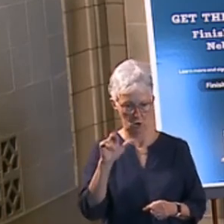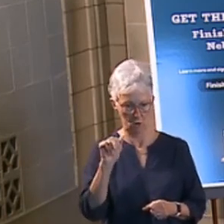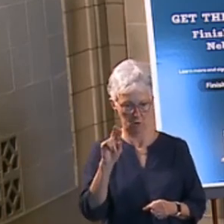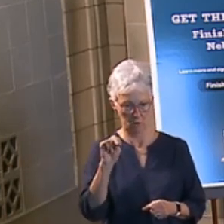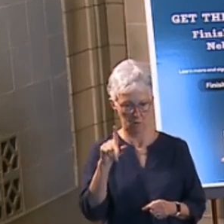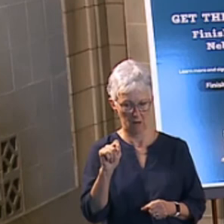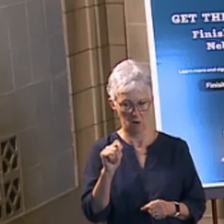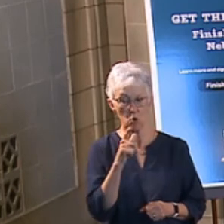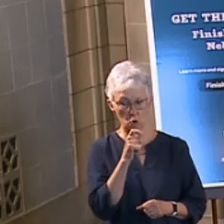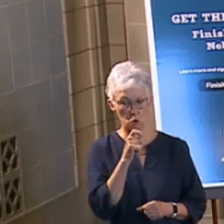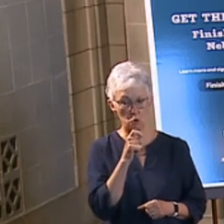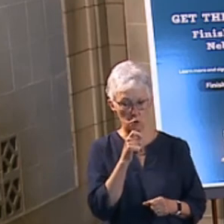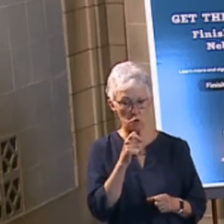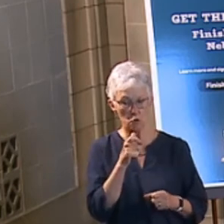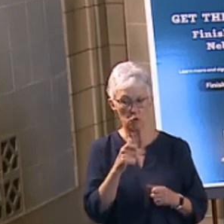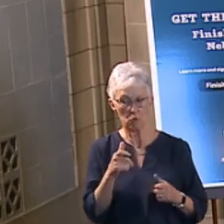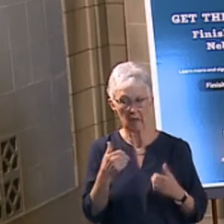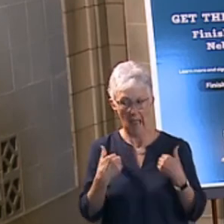this country.